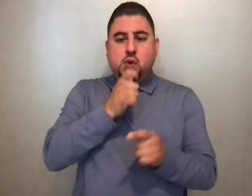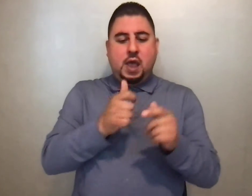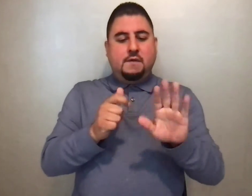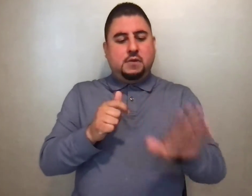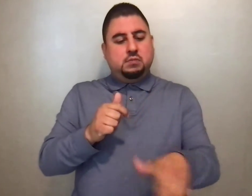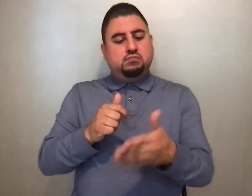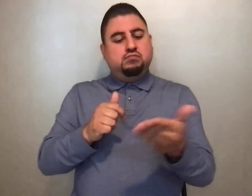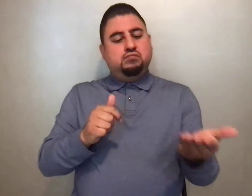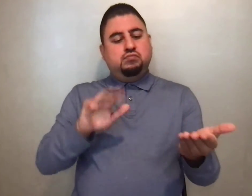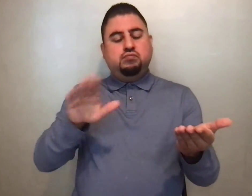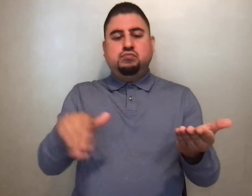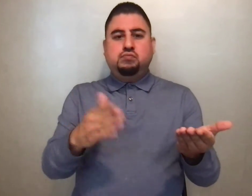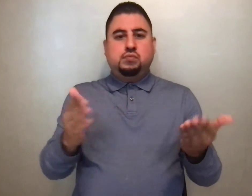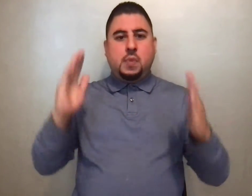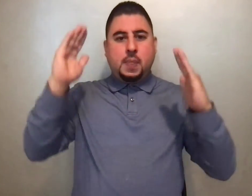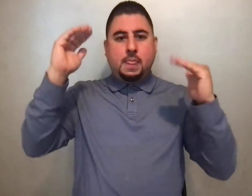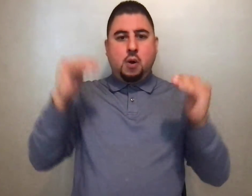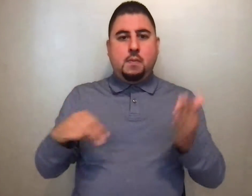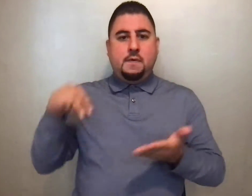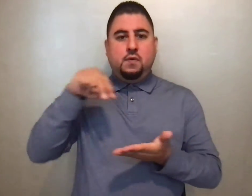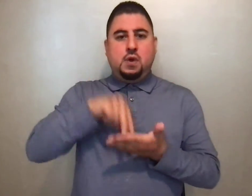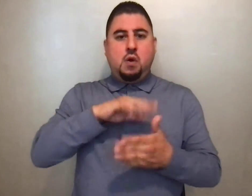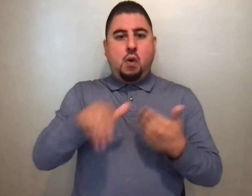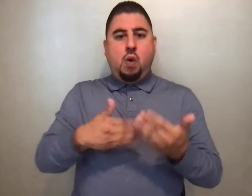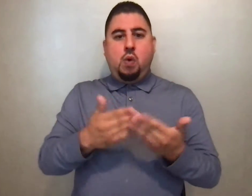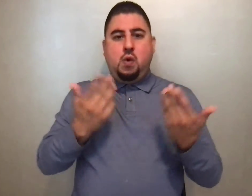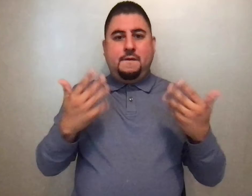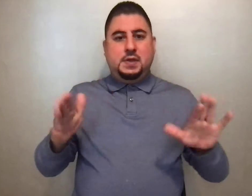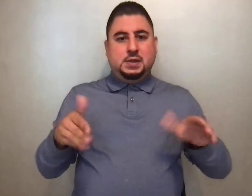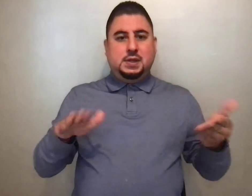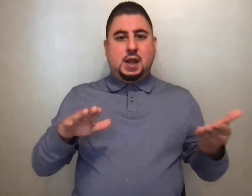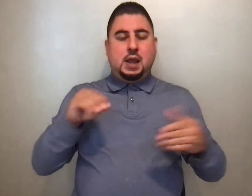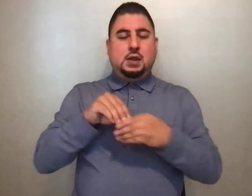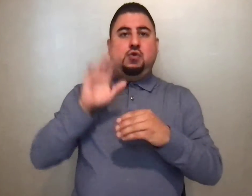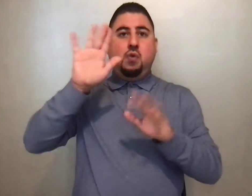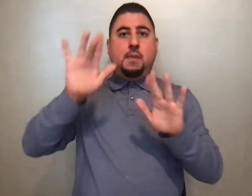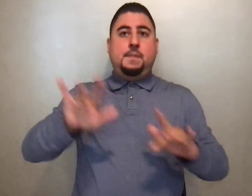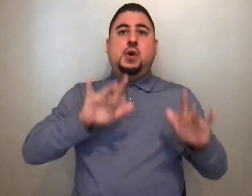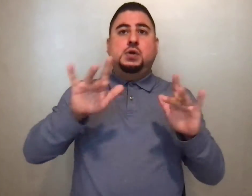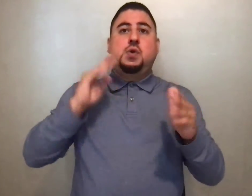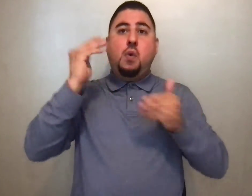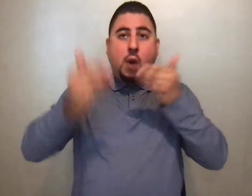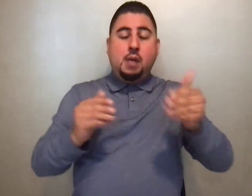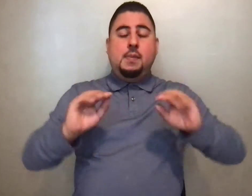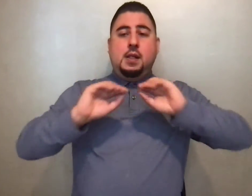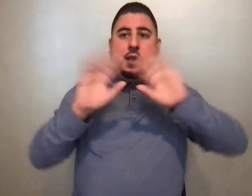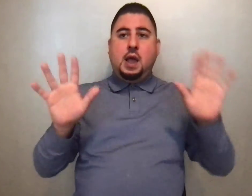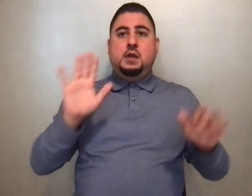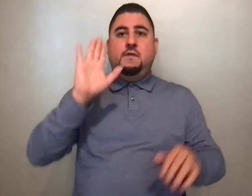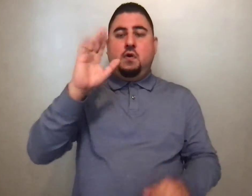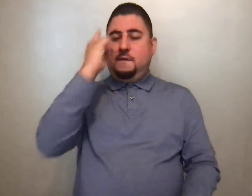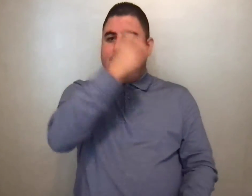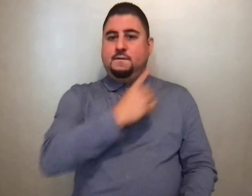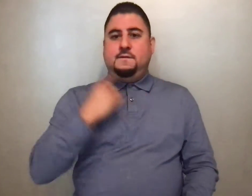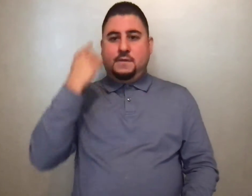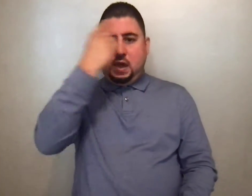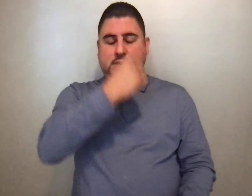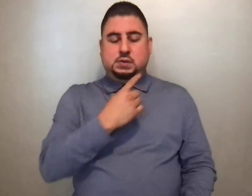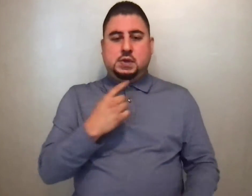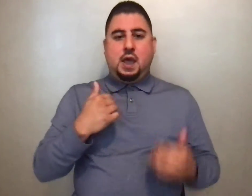asleep in the hope of the resurrection and all who have died in your mercy. Welcome them into the light of your face. Have mercy